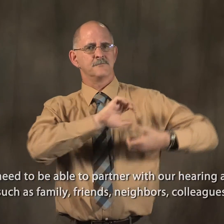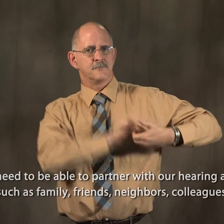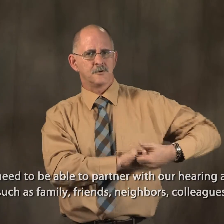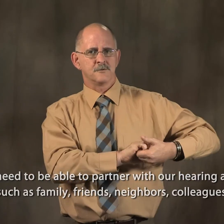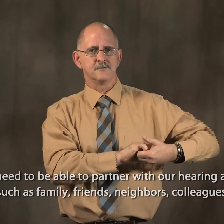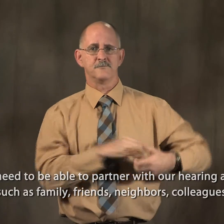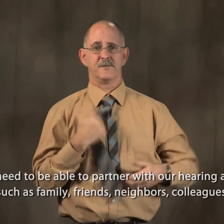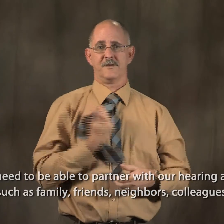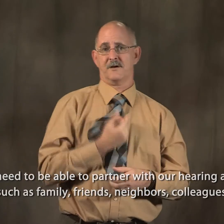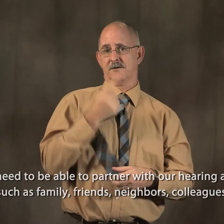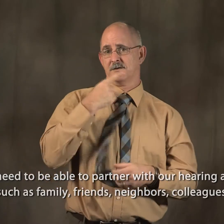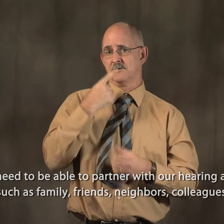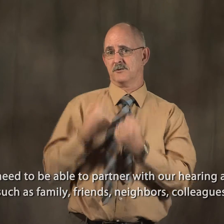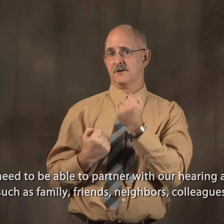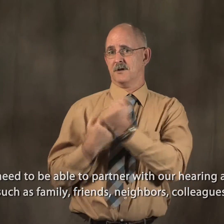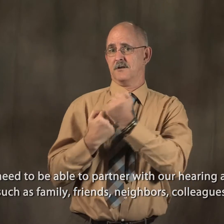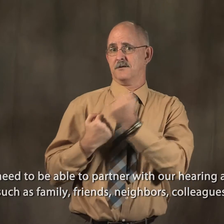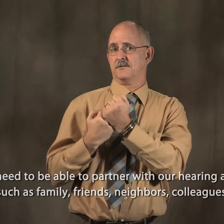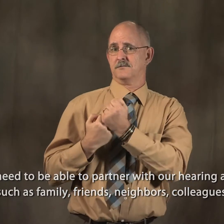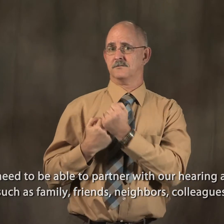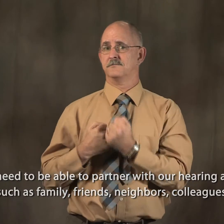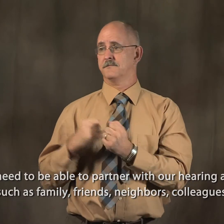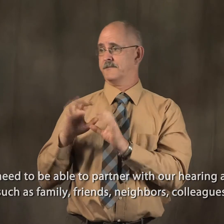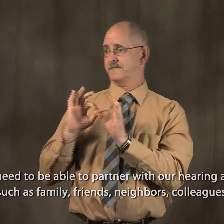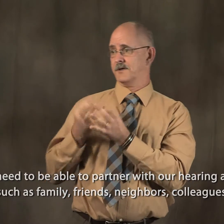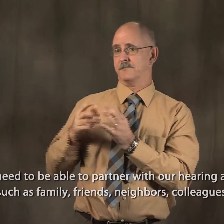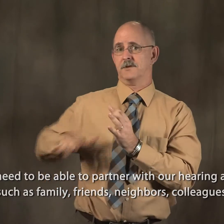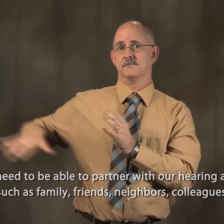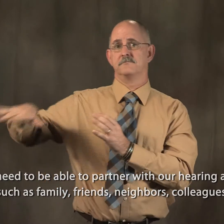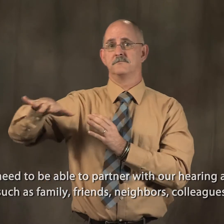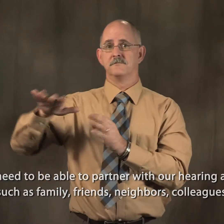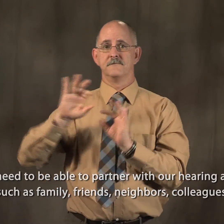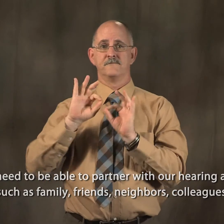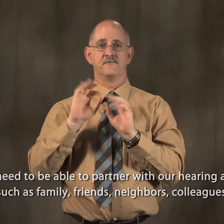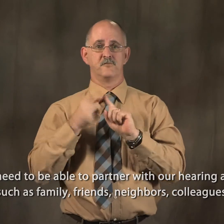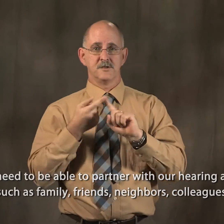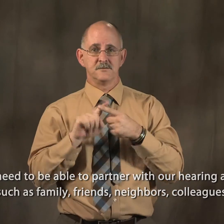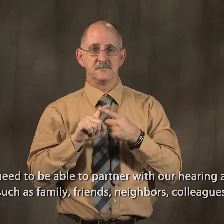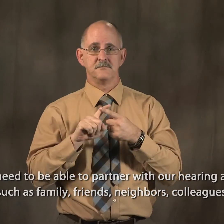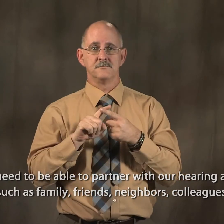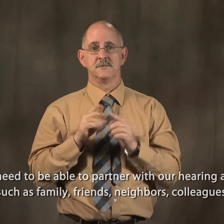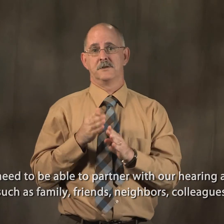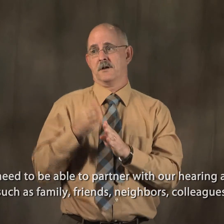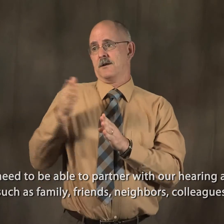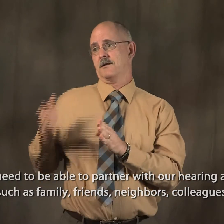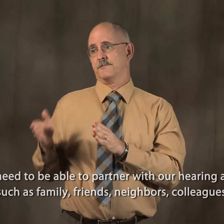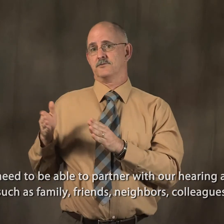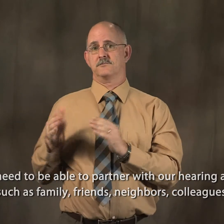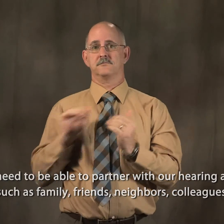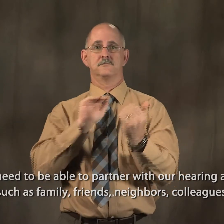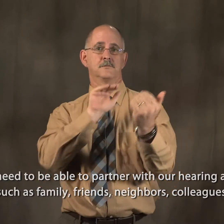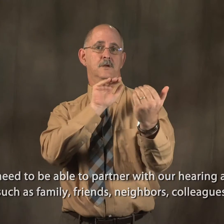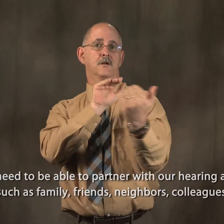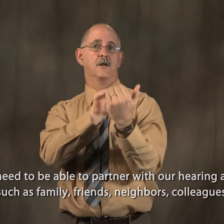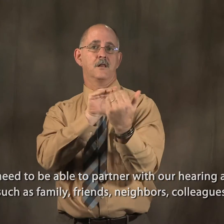We need to be able to partner with our hearing allies, such as family, friends, neighbors,